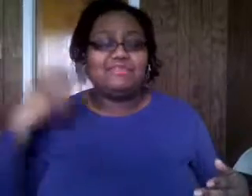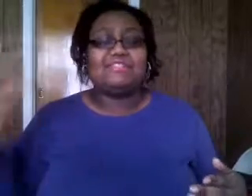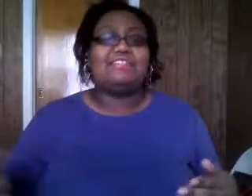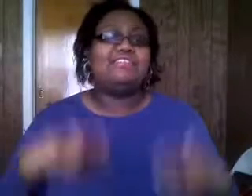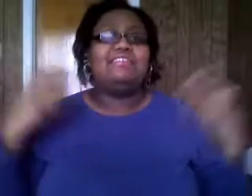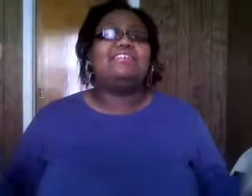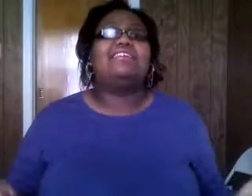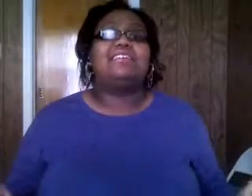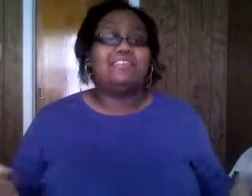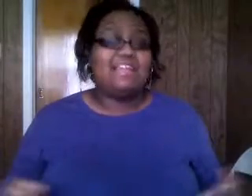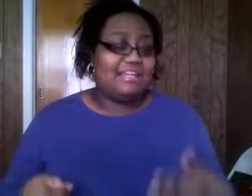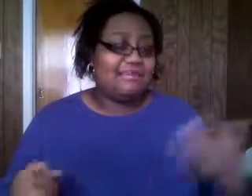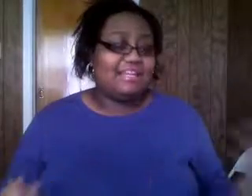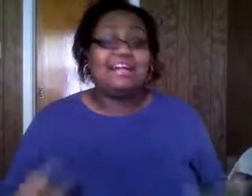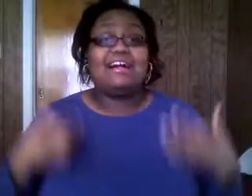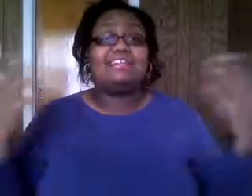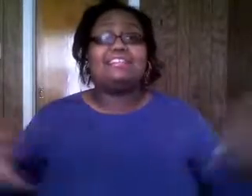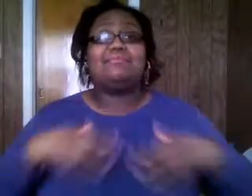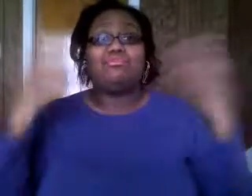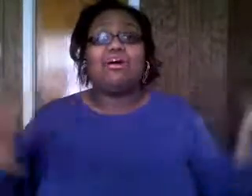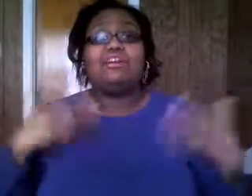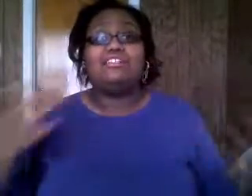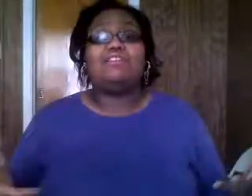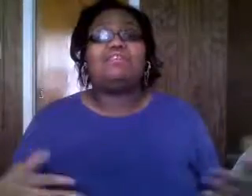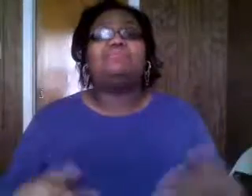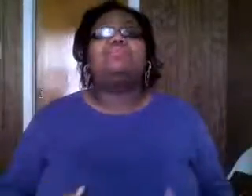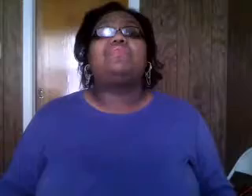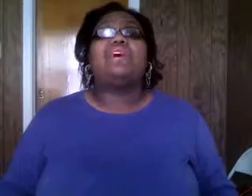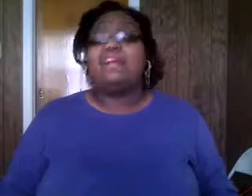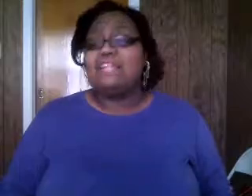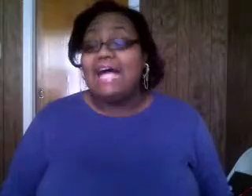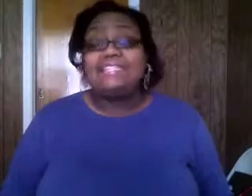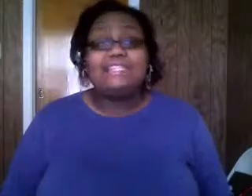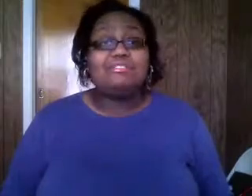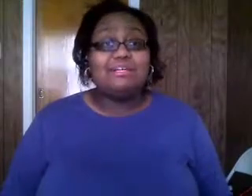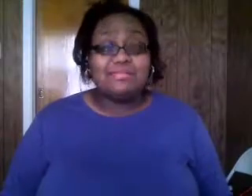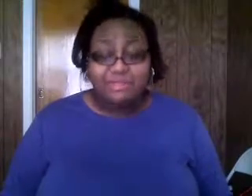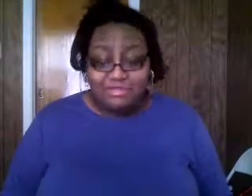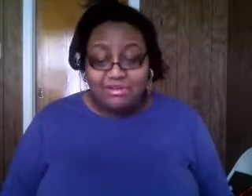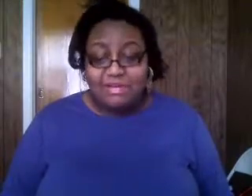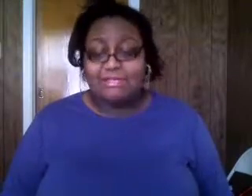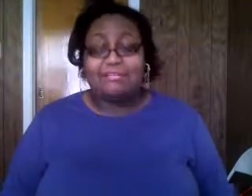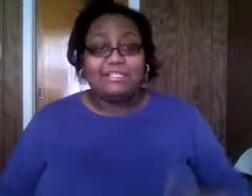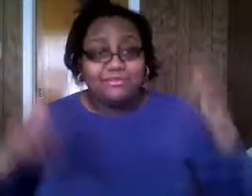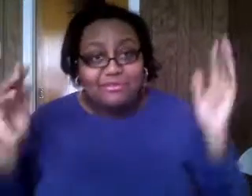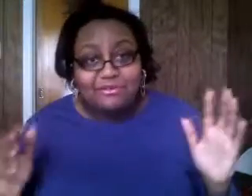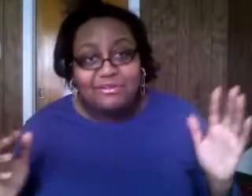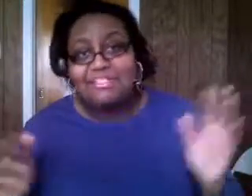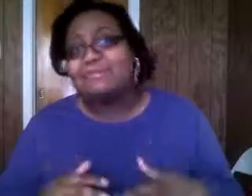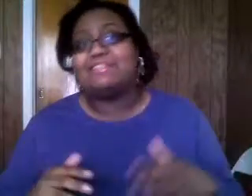minutes later again and it was like a constant barrage of it and i just understand what's going on i'm getting on the floor because i don't want to